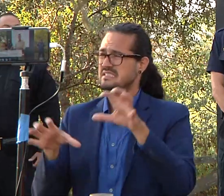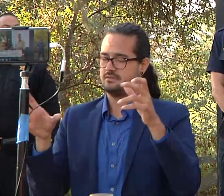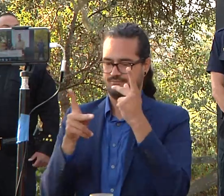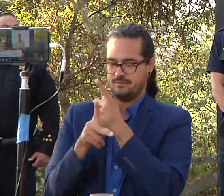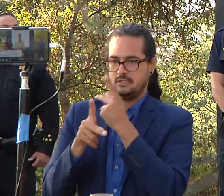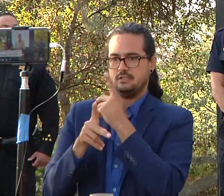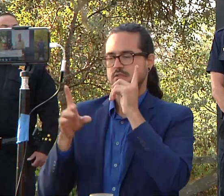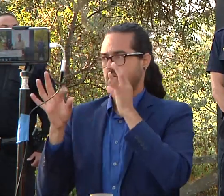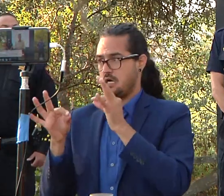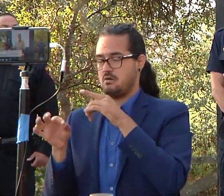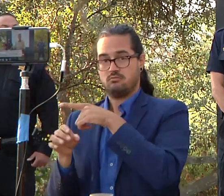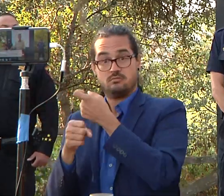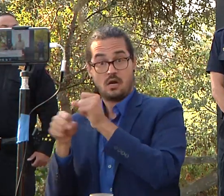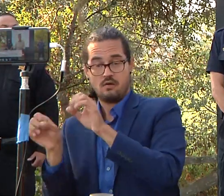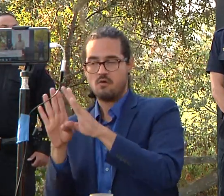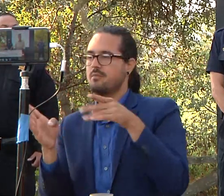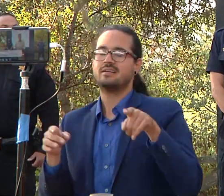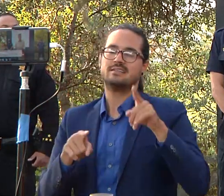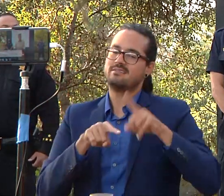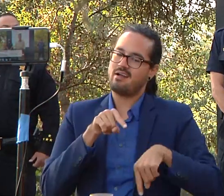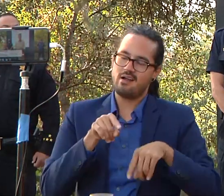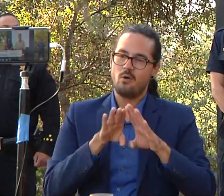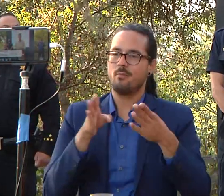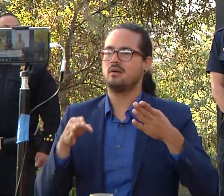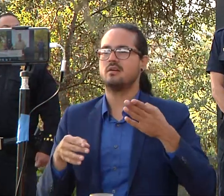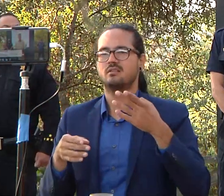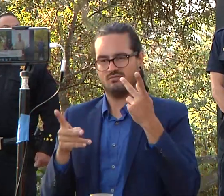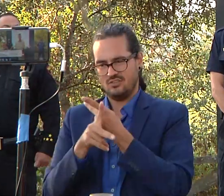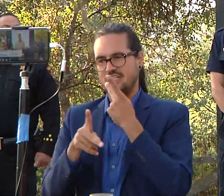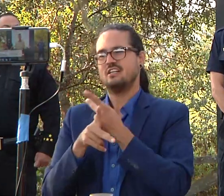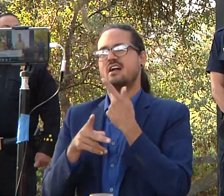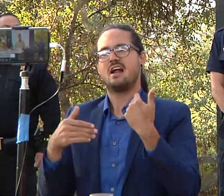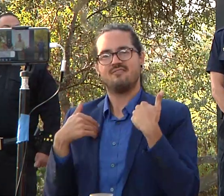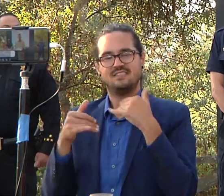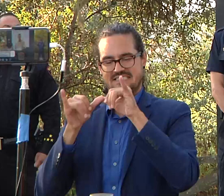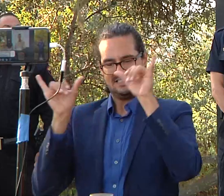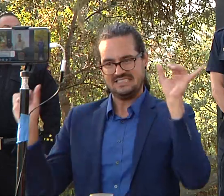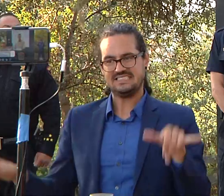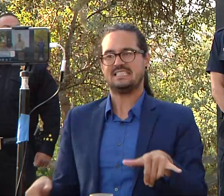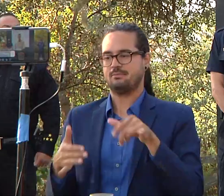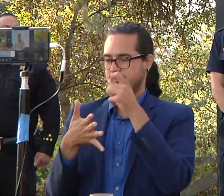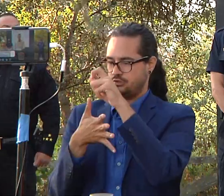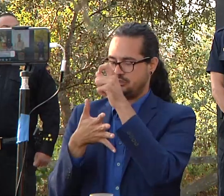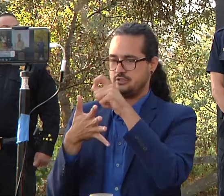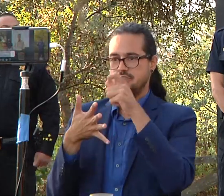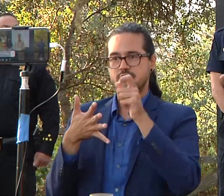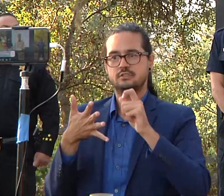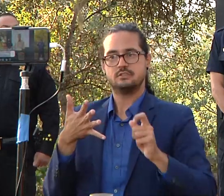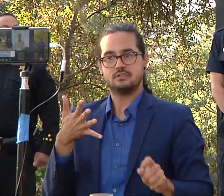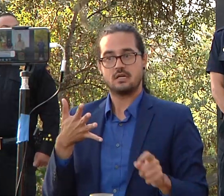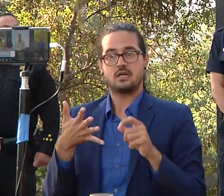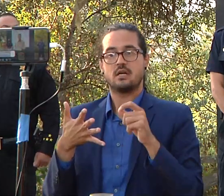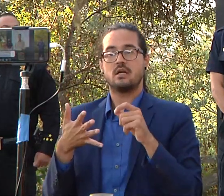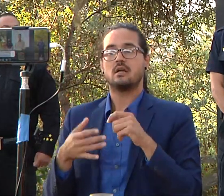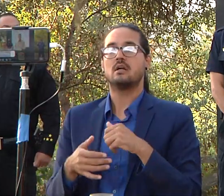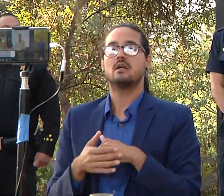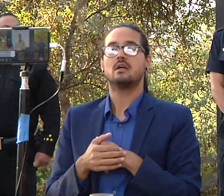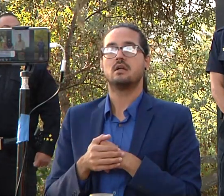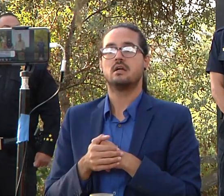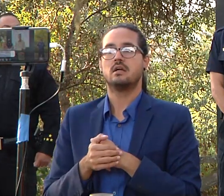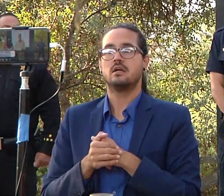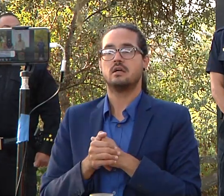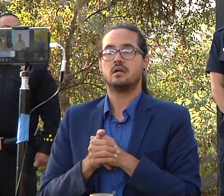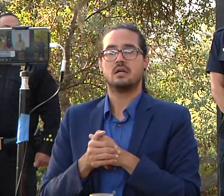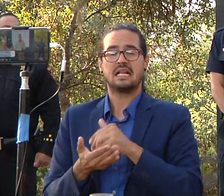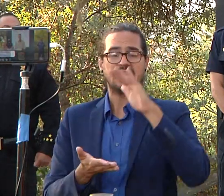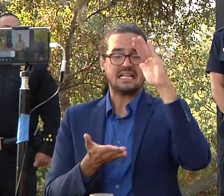repopulated but it's in a systematic fashion uh as we go from the least affected areas to the most effective or most affected and so